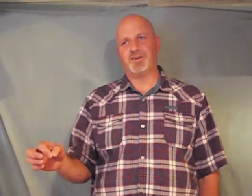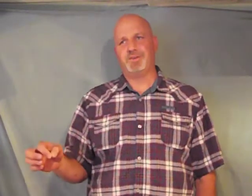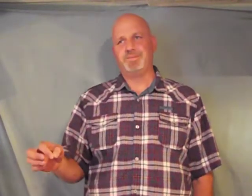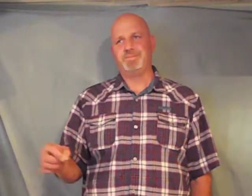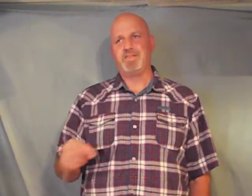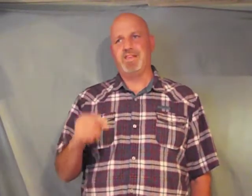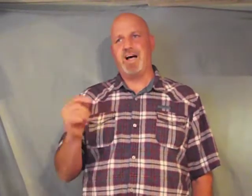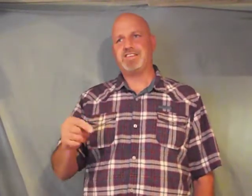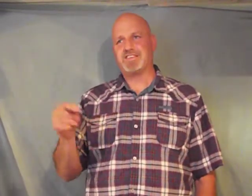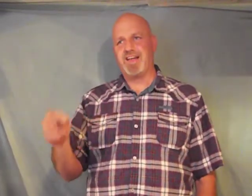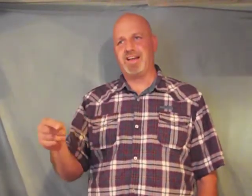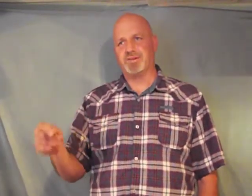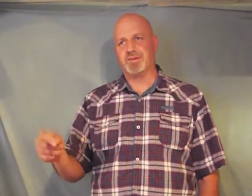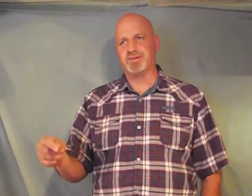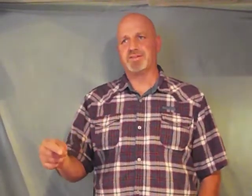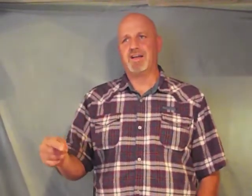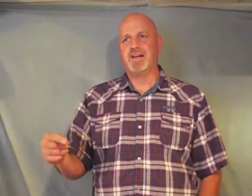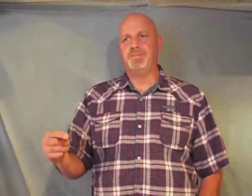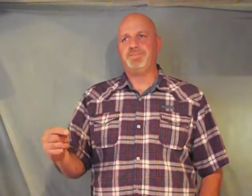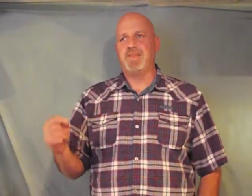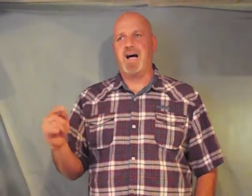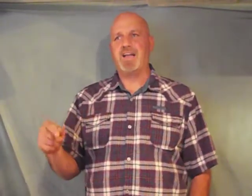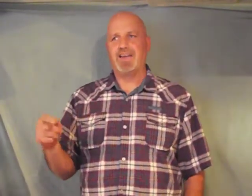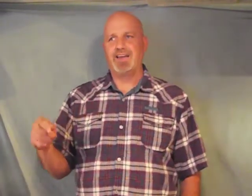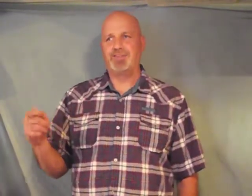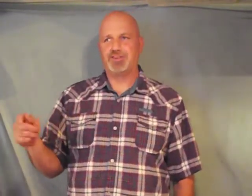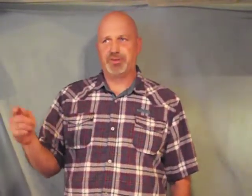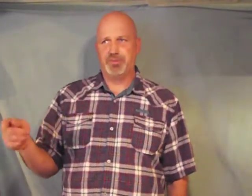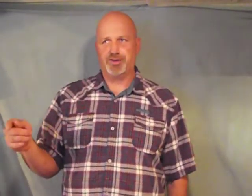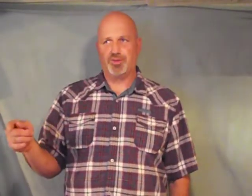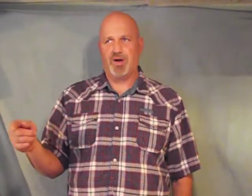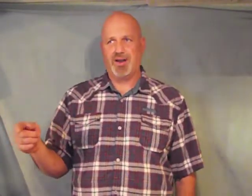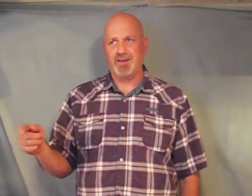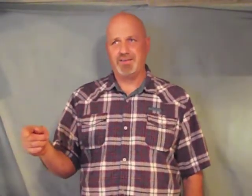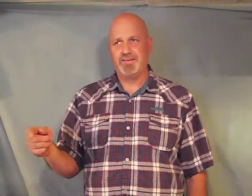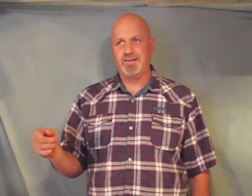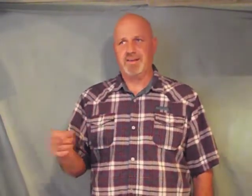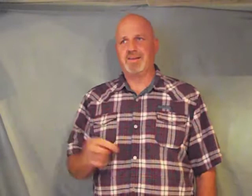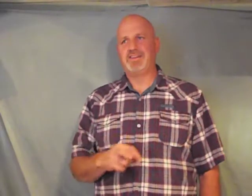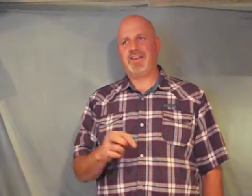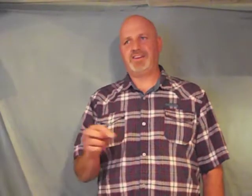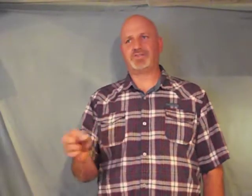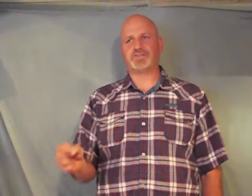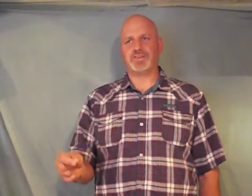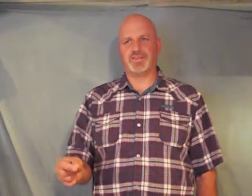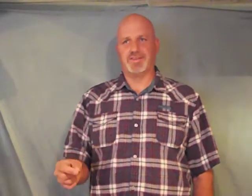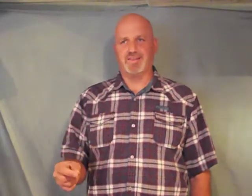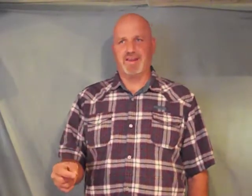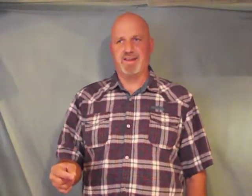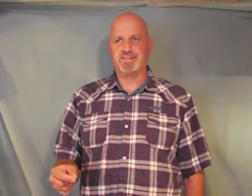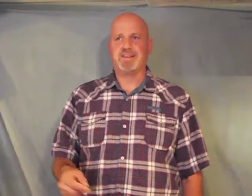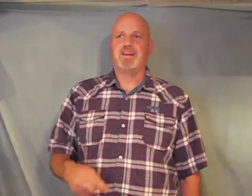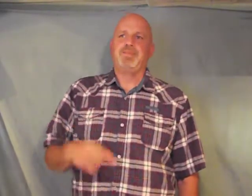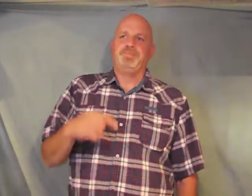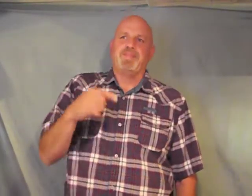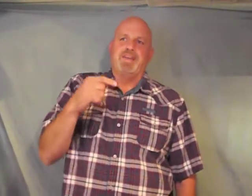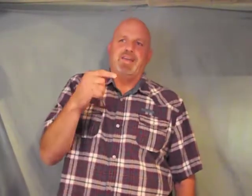not slanderers not given to much wine teachers of good things that